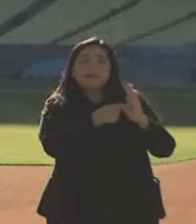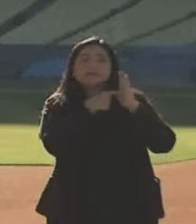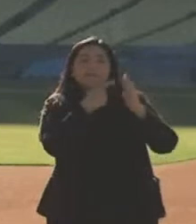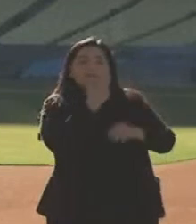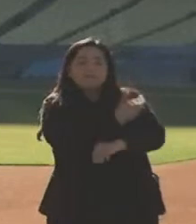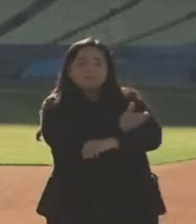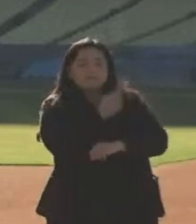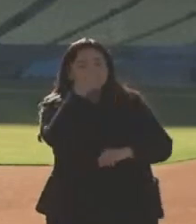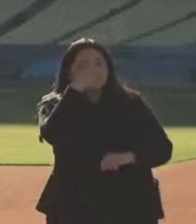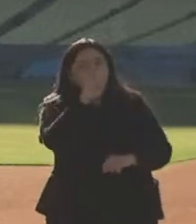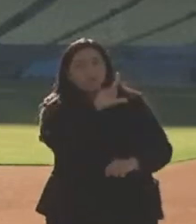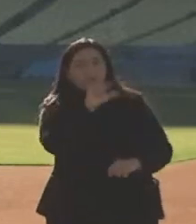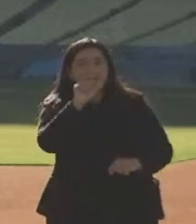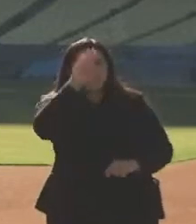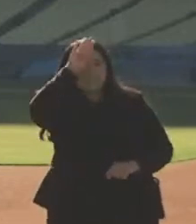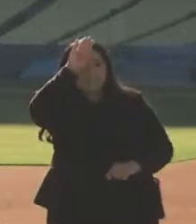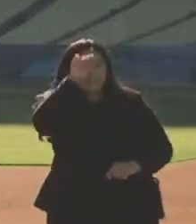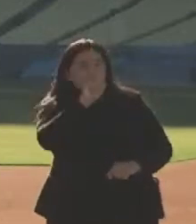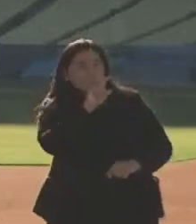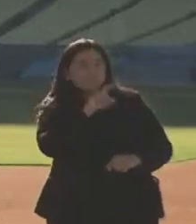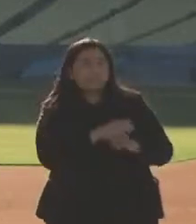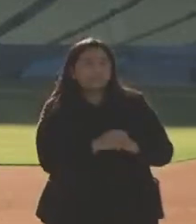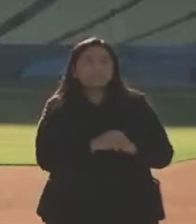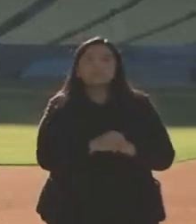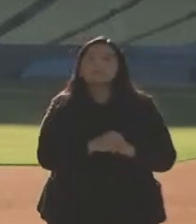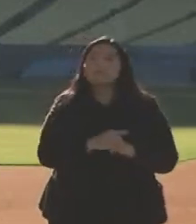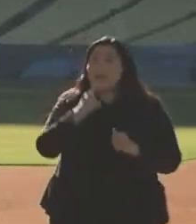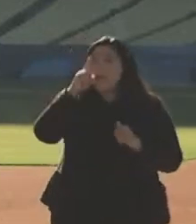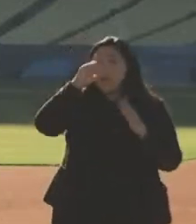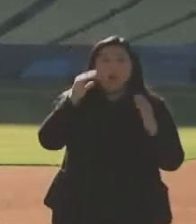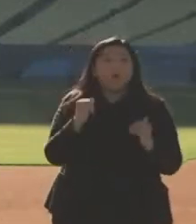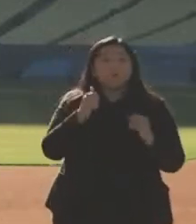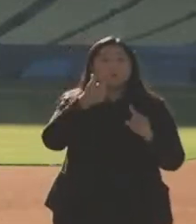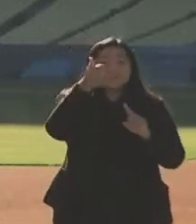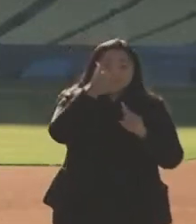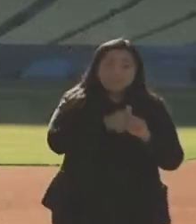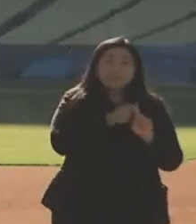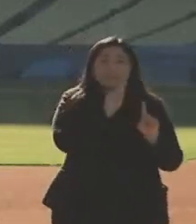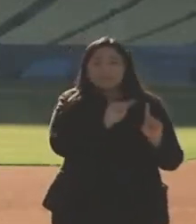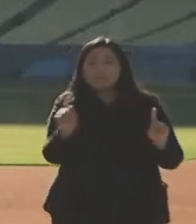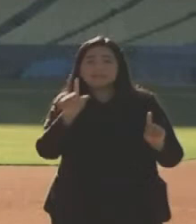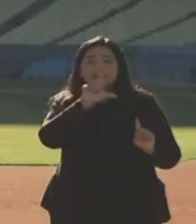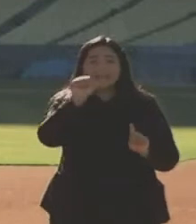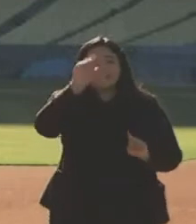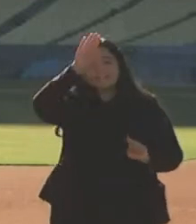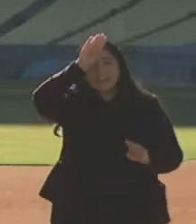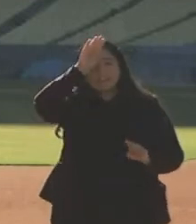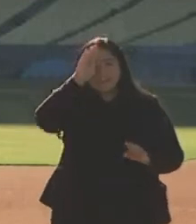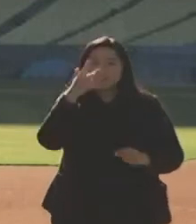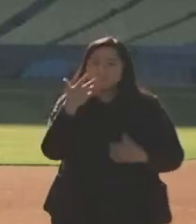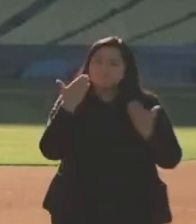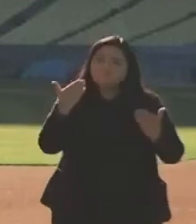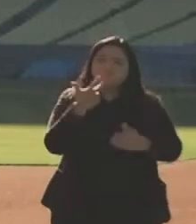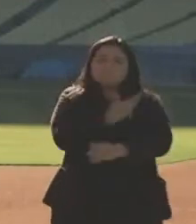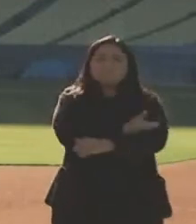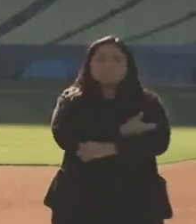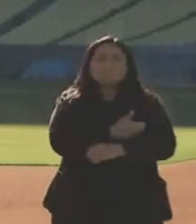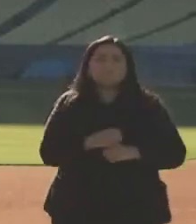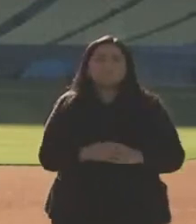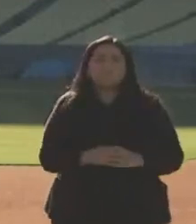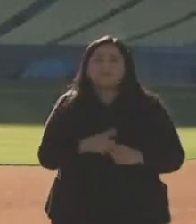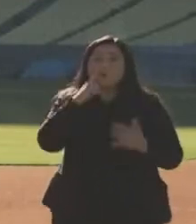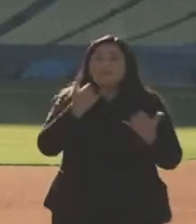Angeles firefighters? I hope every Los Angeles firefighter gets a vaccine. At this point, we don't need to